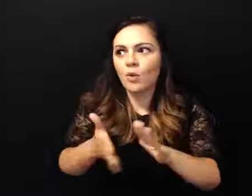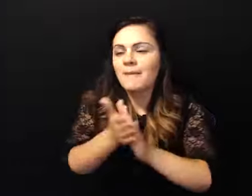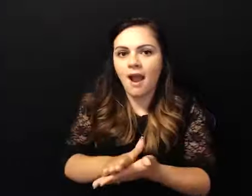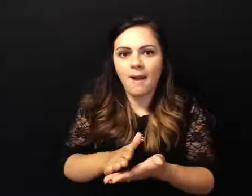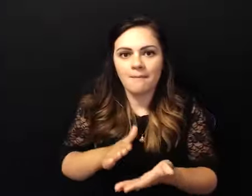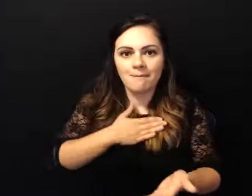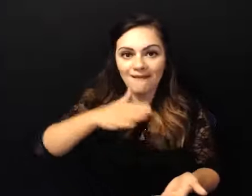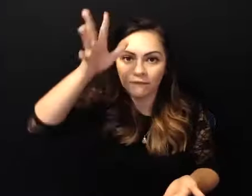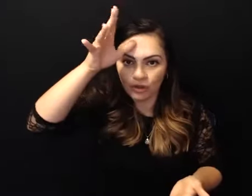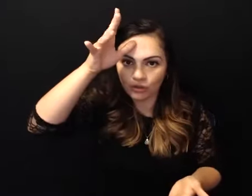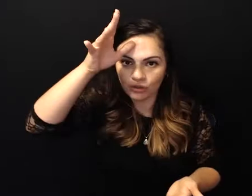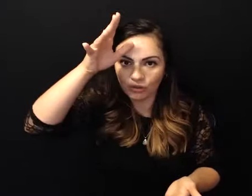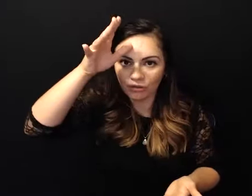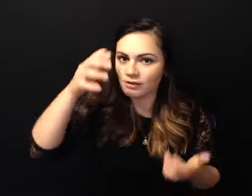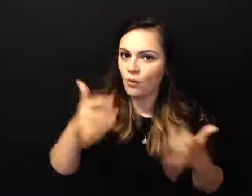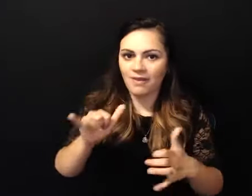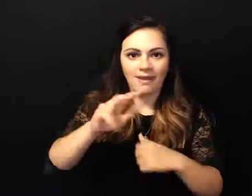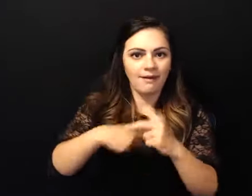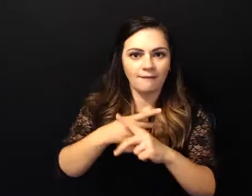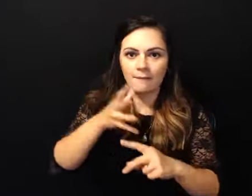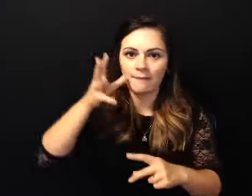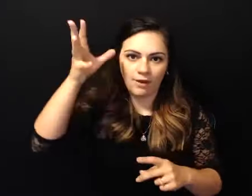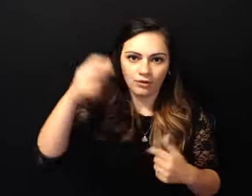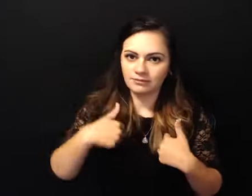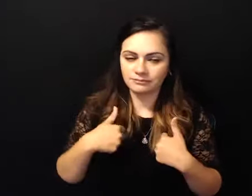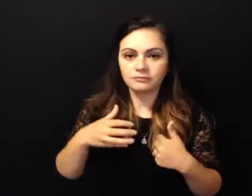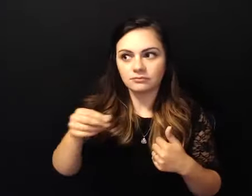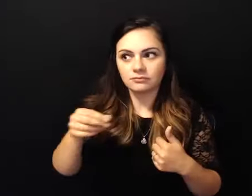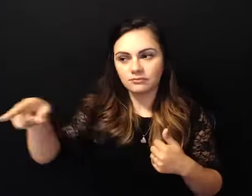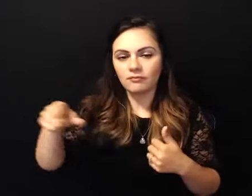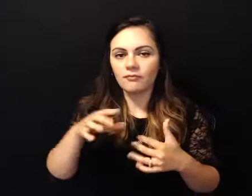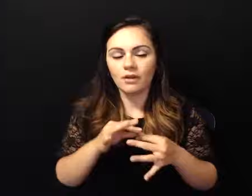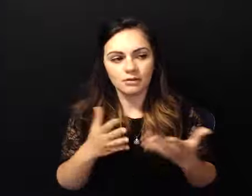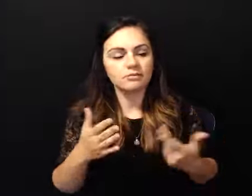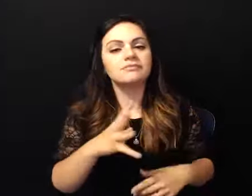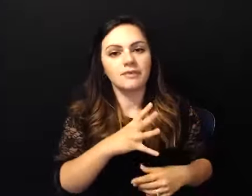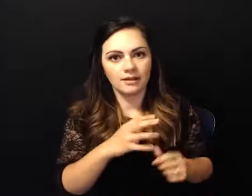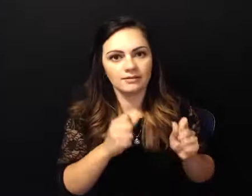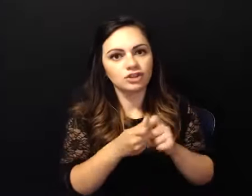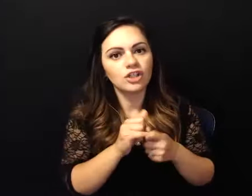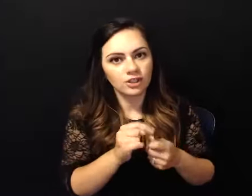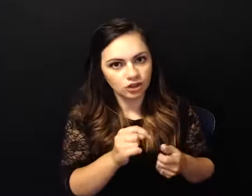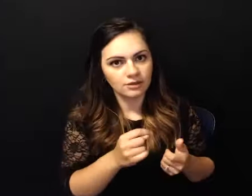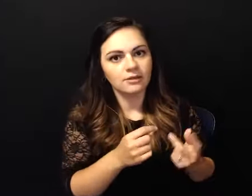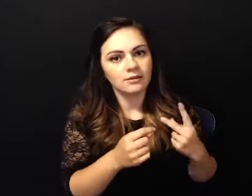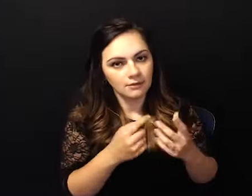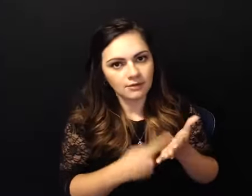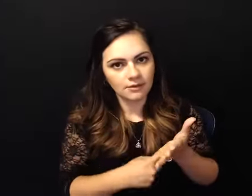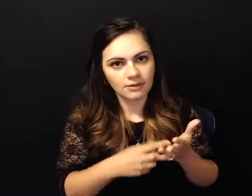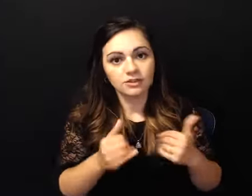and uh she said okay well you know let's do something about it well the next night it happened again and i went downstairs and i said you know i need like